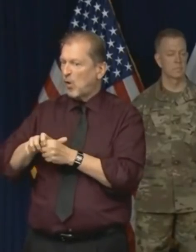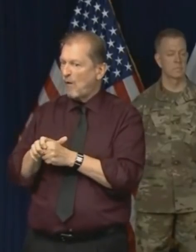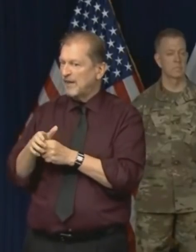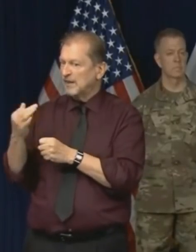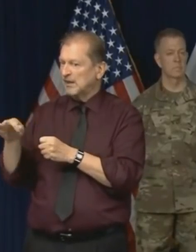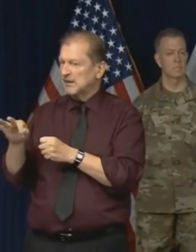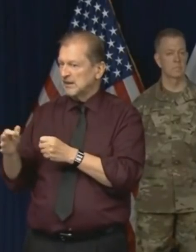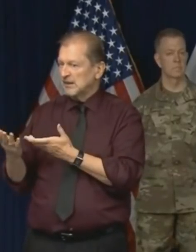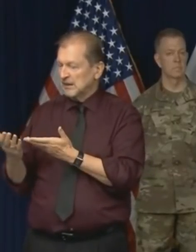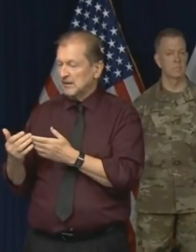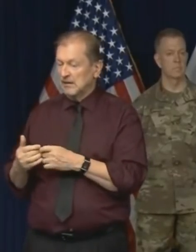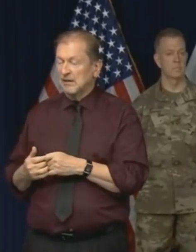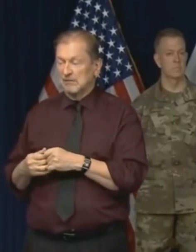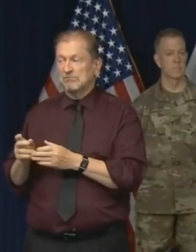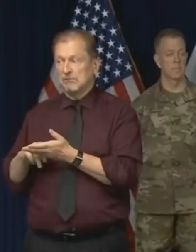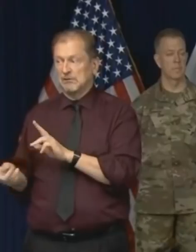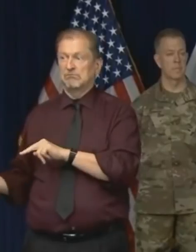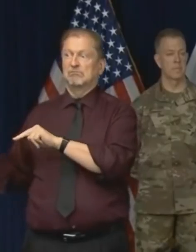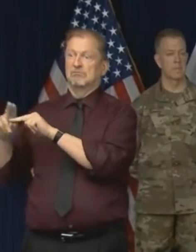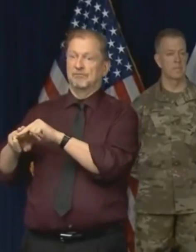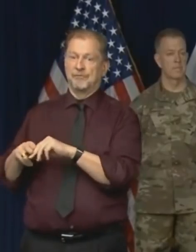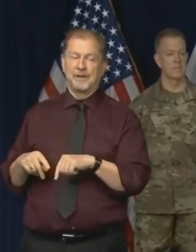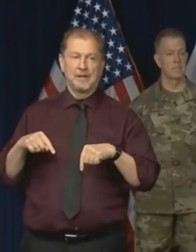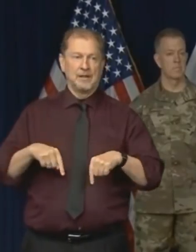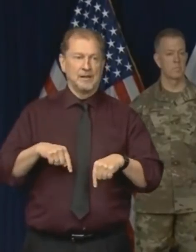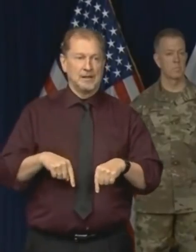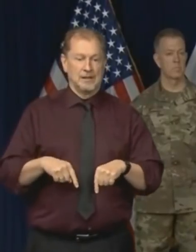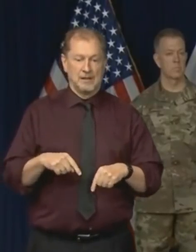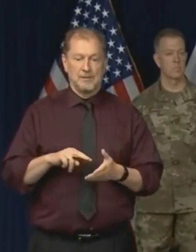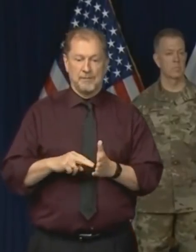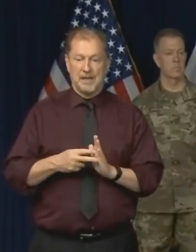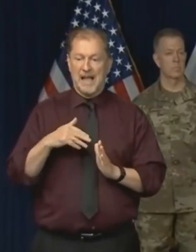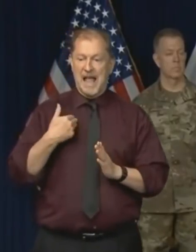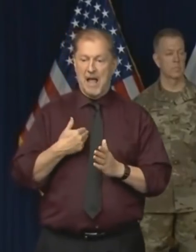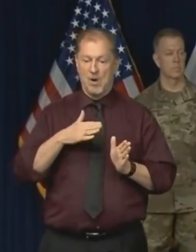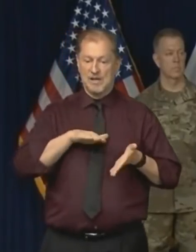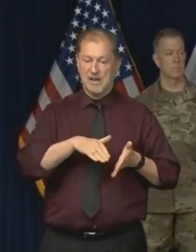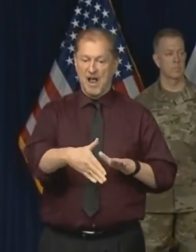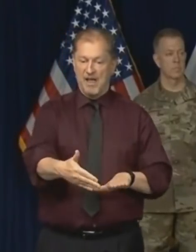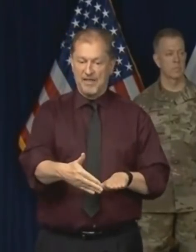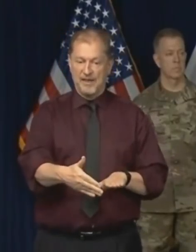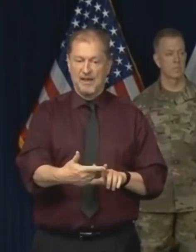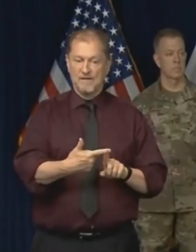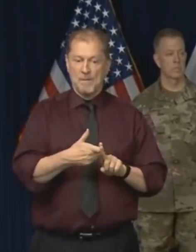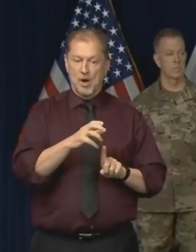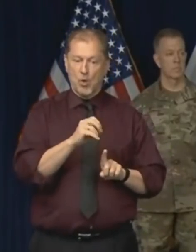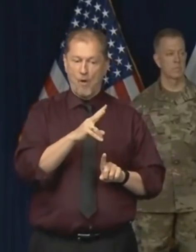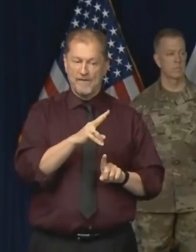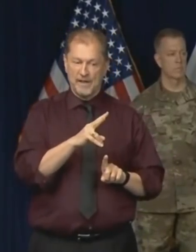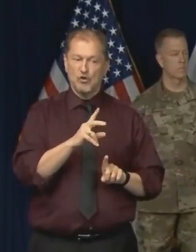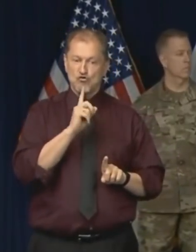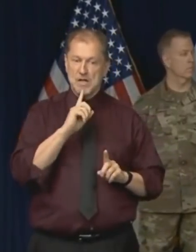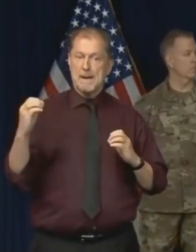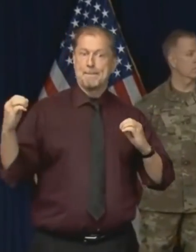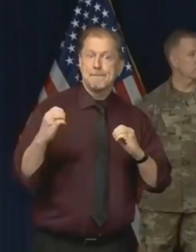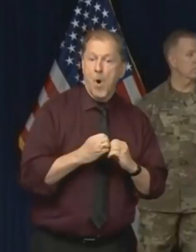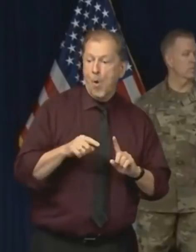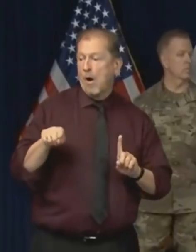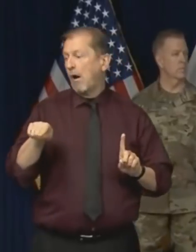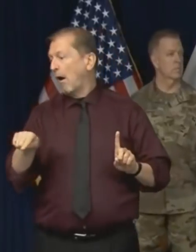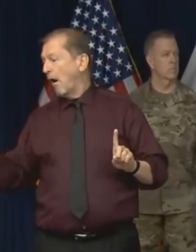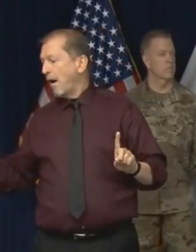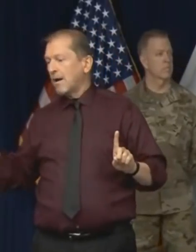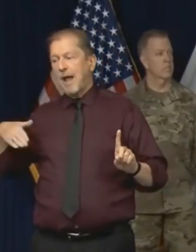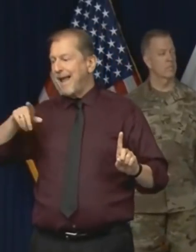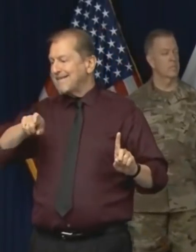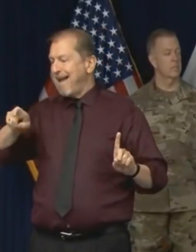thing here? And is it possible the state's death toll is considerably higher? I'm going to let Dr. Ezekiel answer more